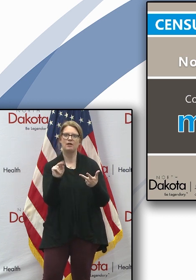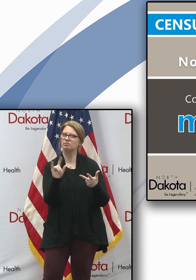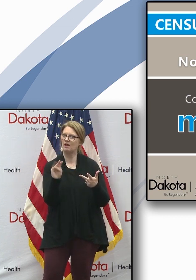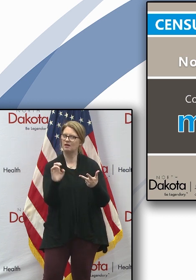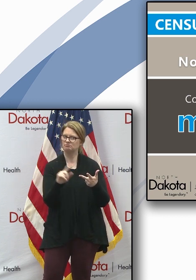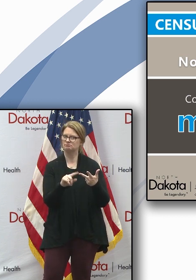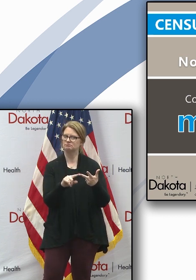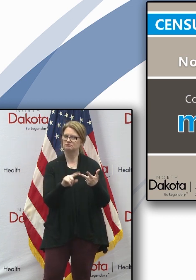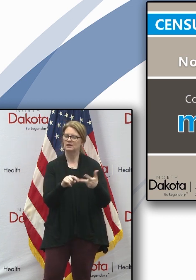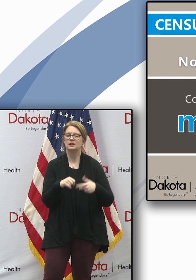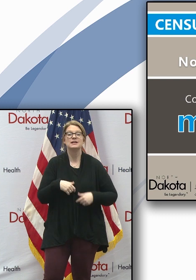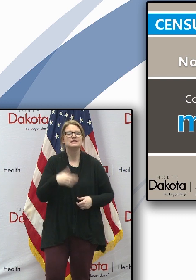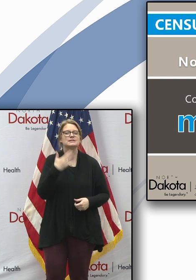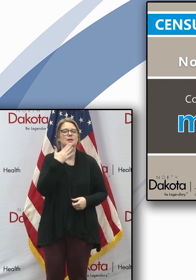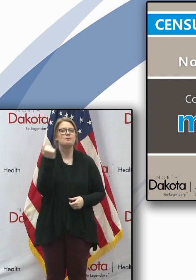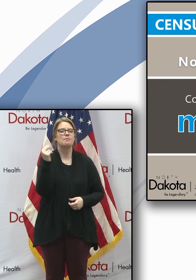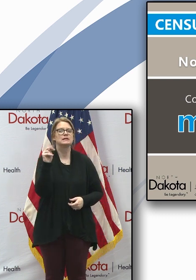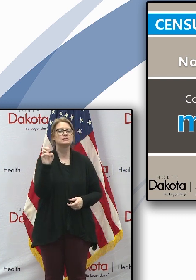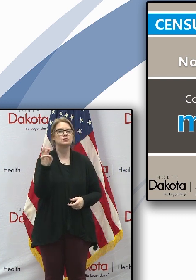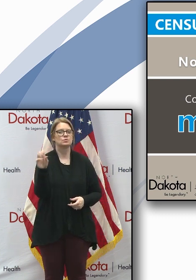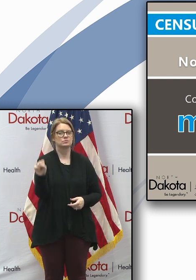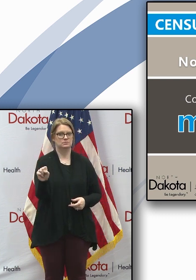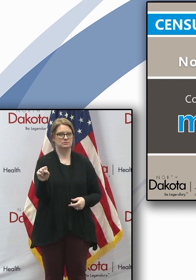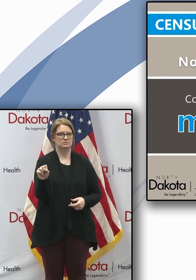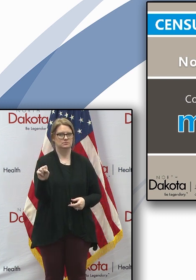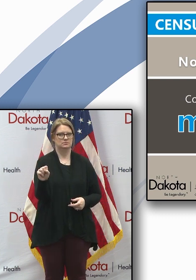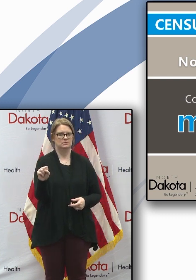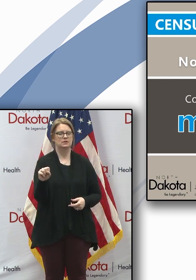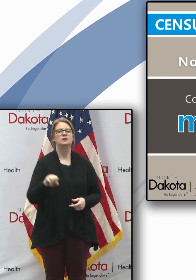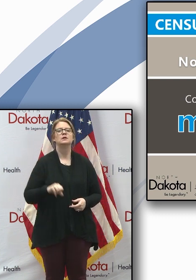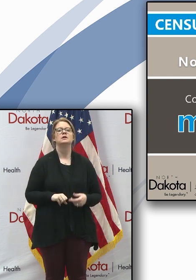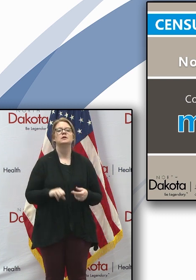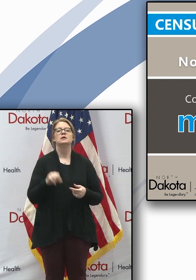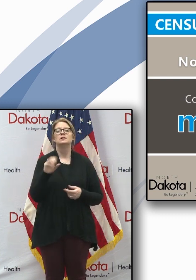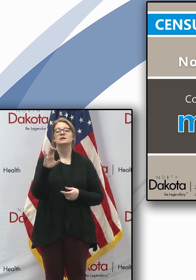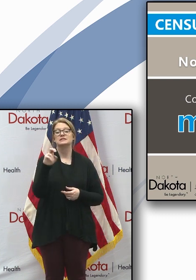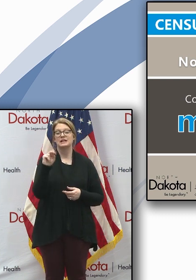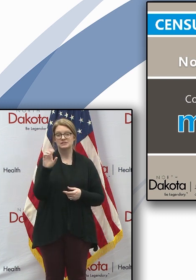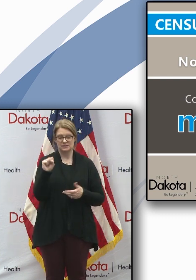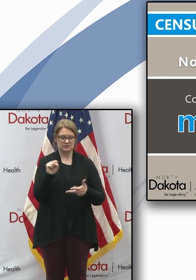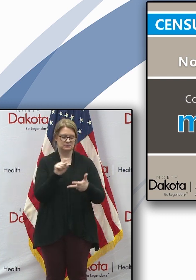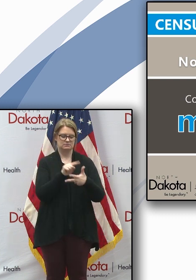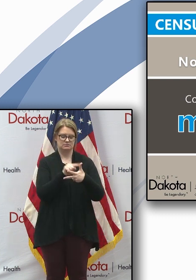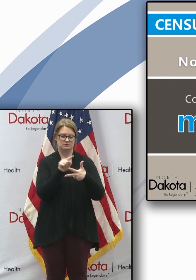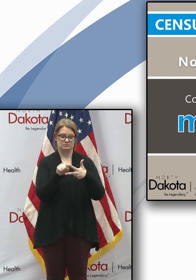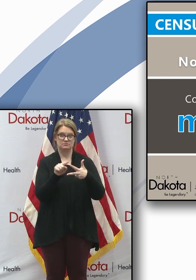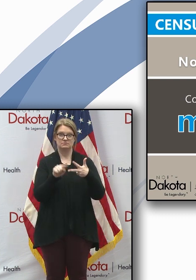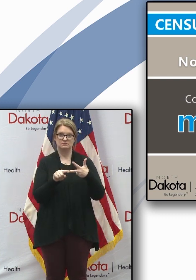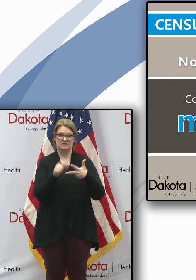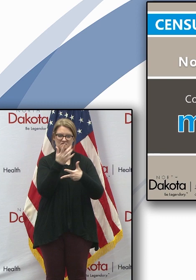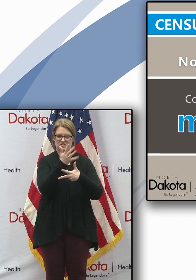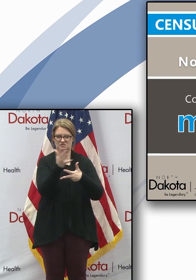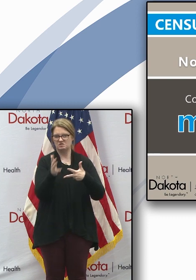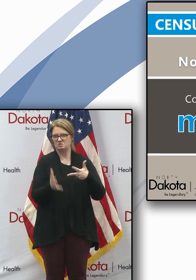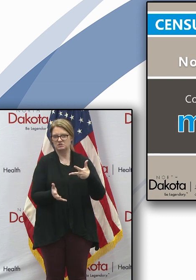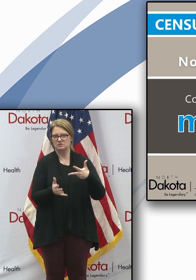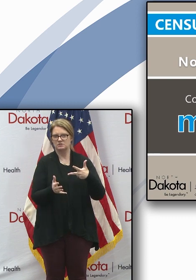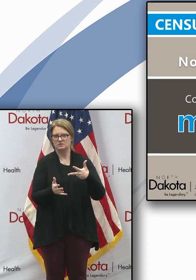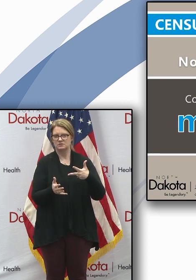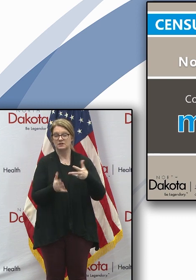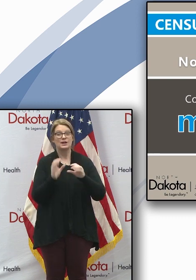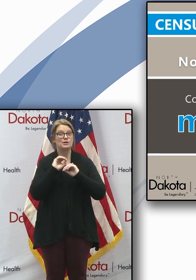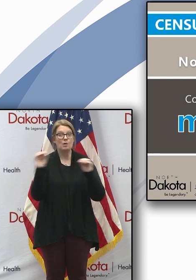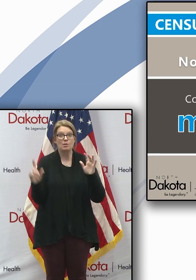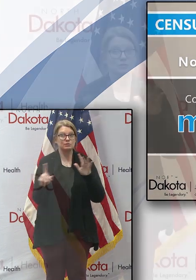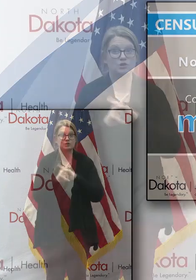And here's the best news of all. If you complete the census by mail, by phone, or online, no one will visit